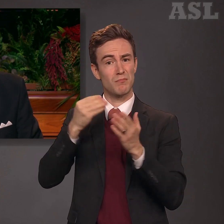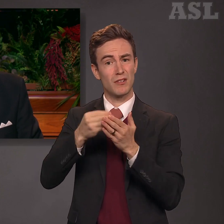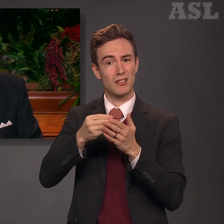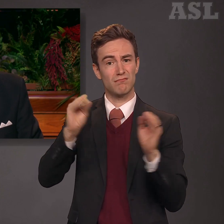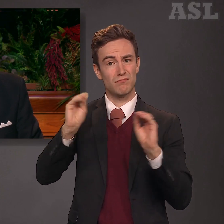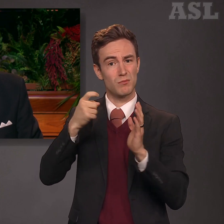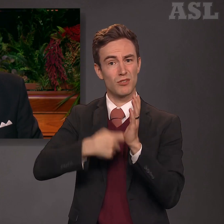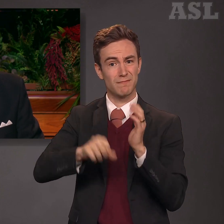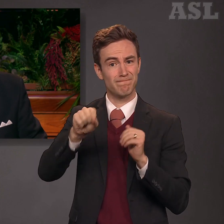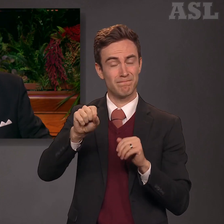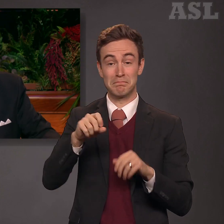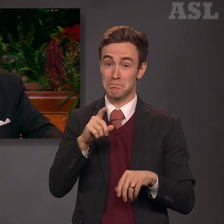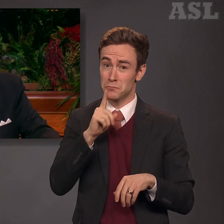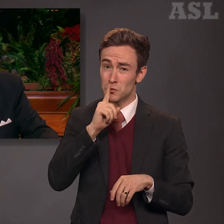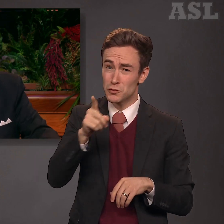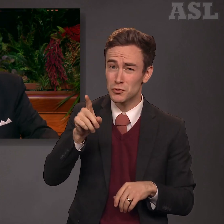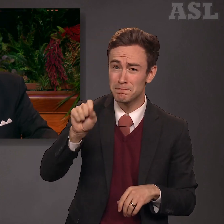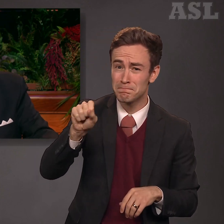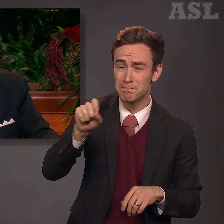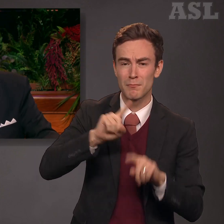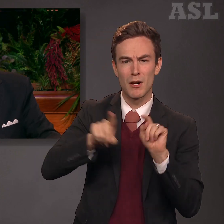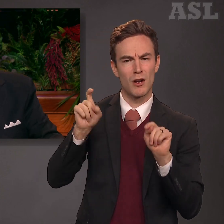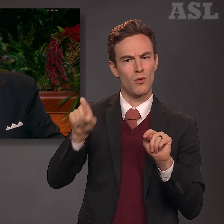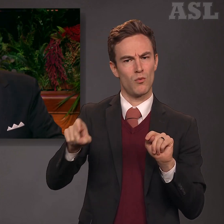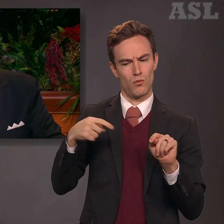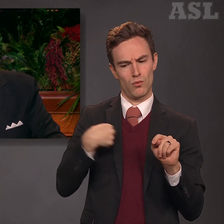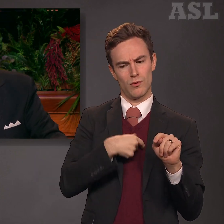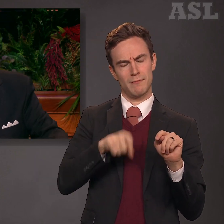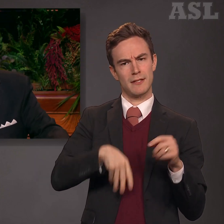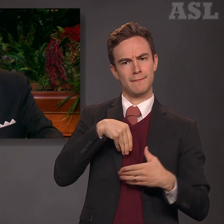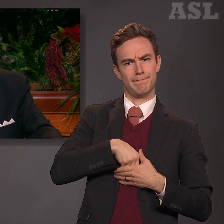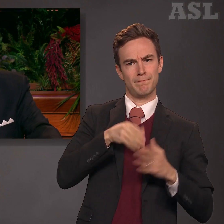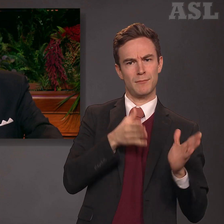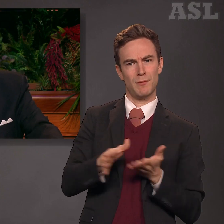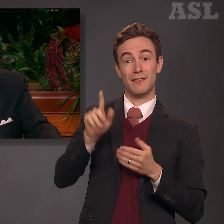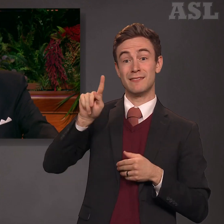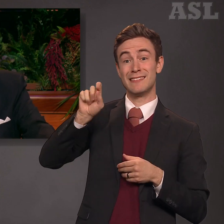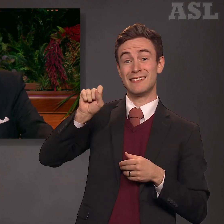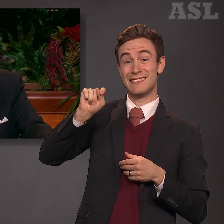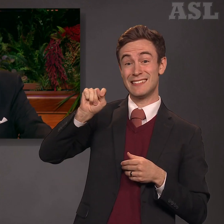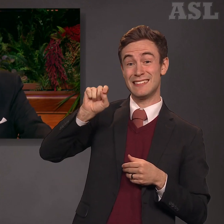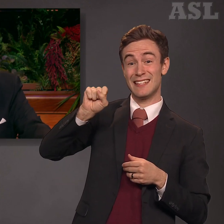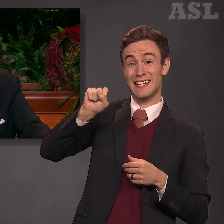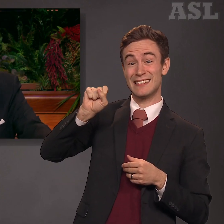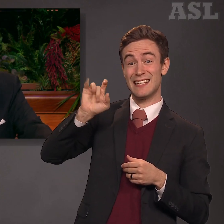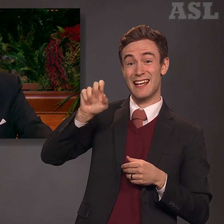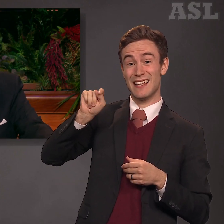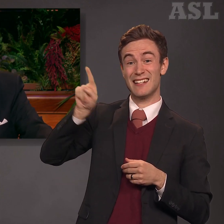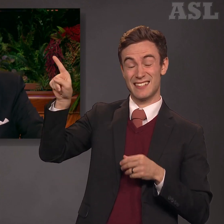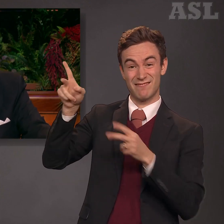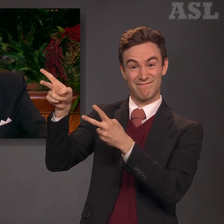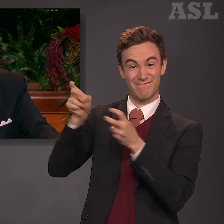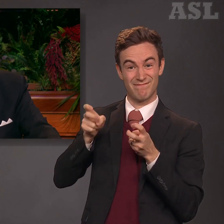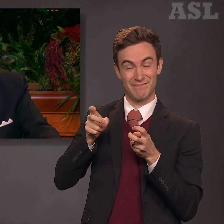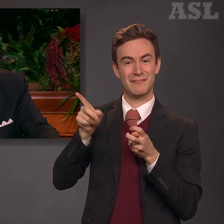we must be prepared, using T.S. Eliot's line, to have it cost not less